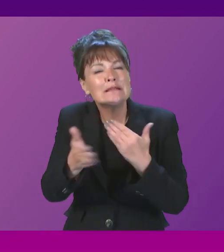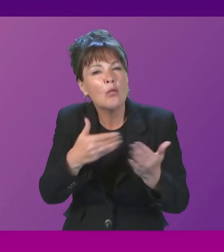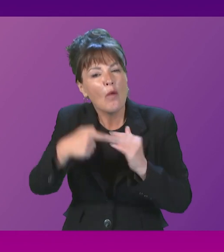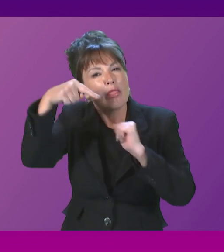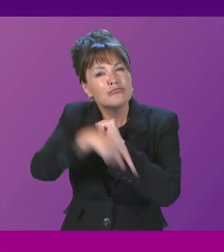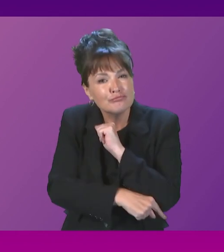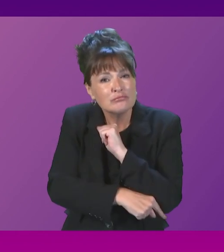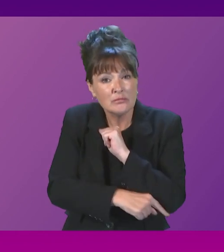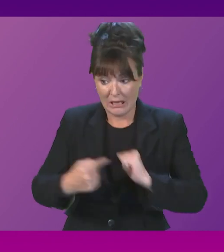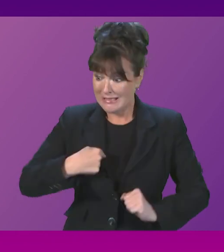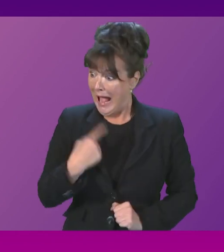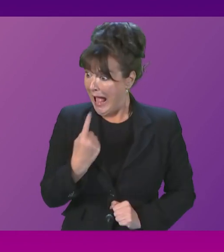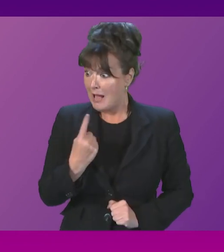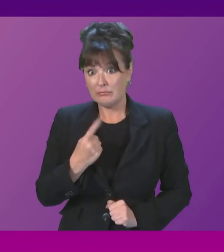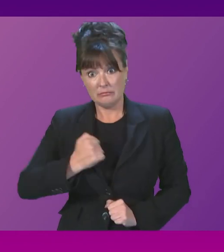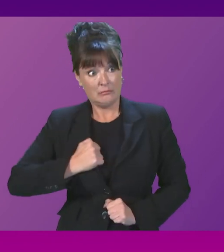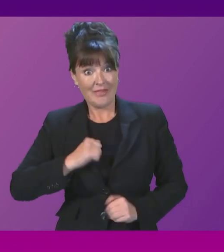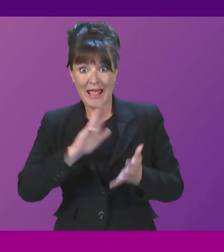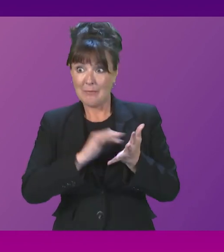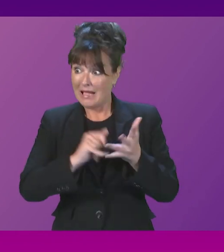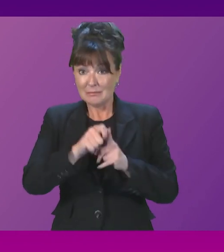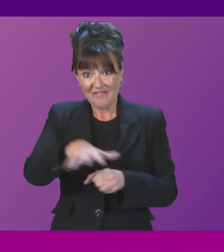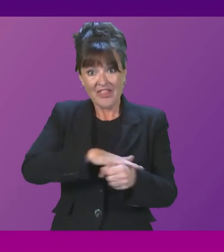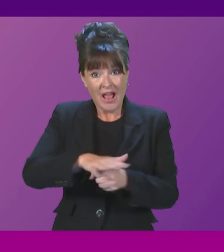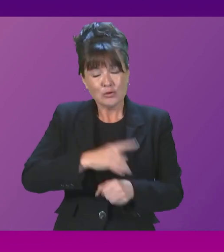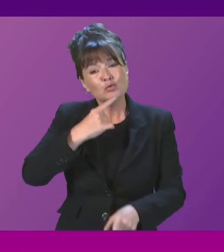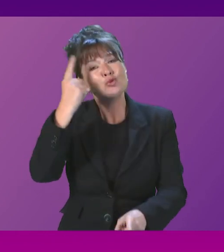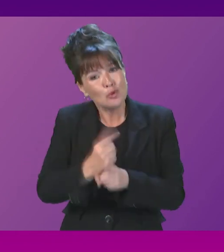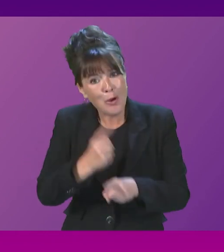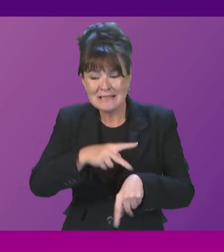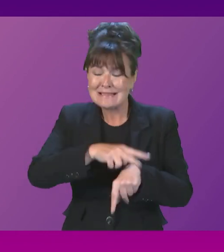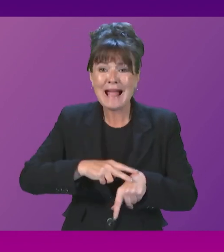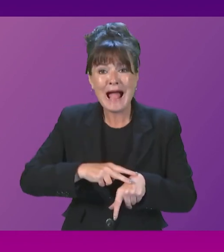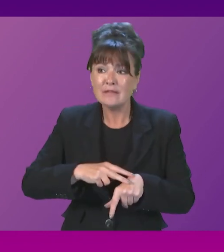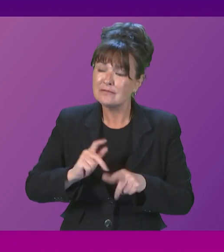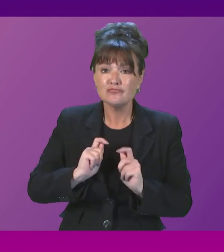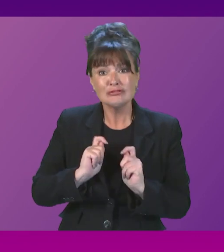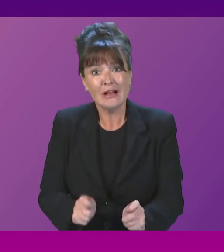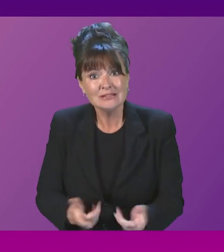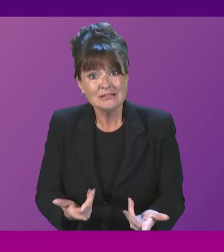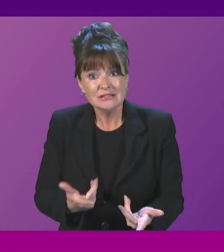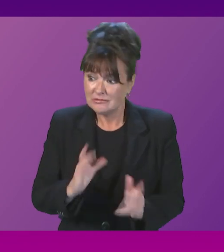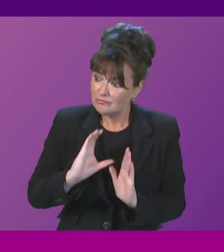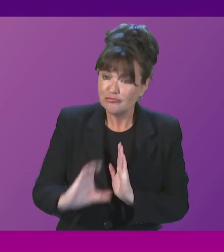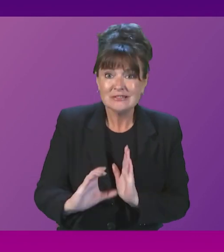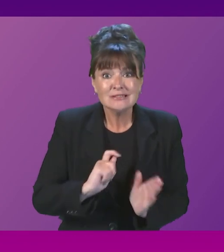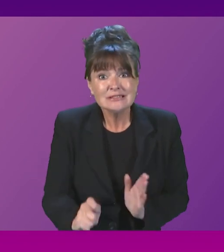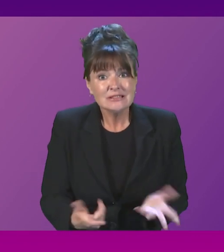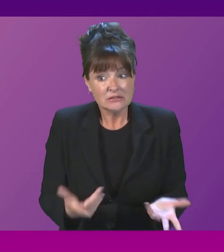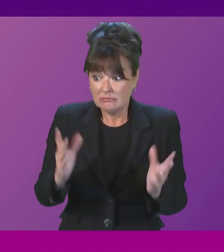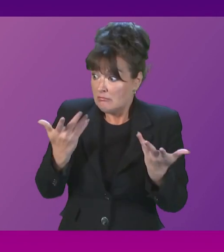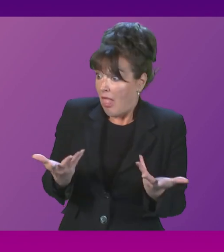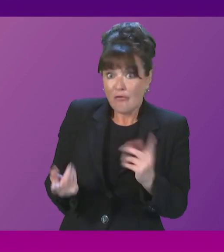a constituent MSP to discuss staff redundancies, as so far I have had no response. First Minister.